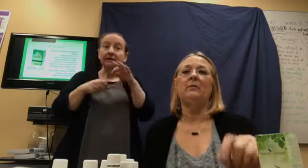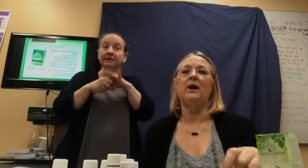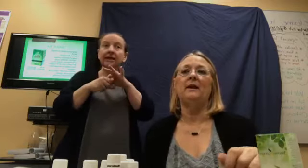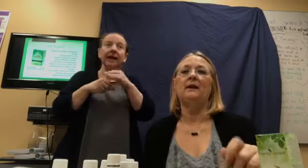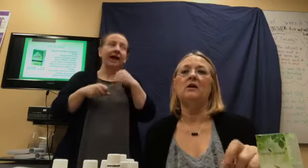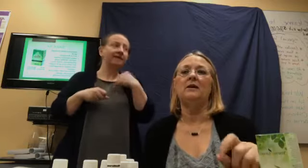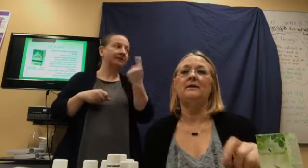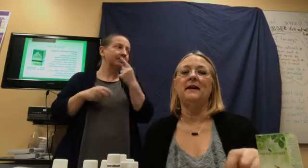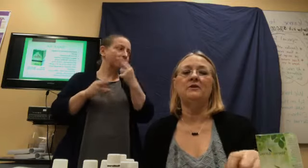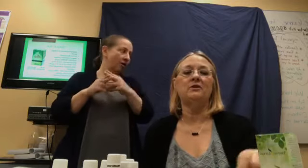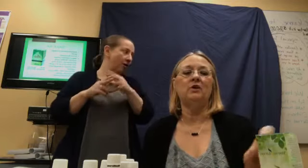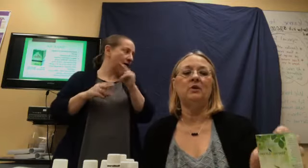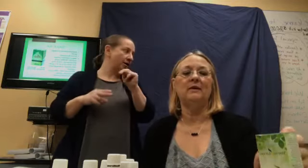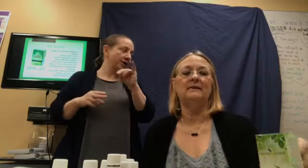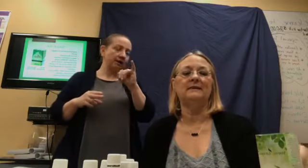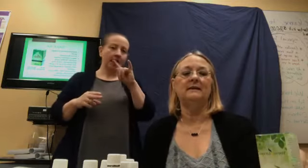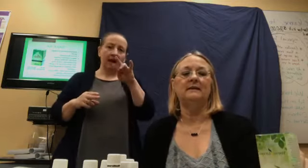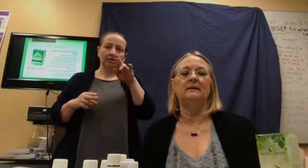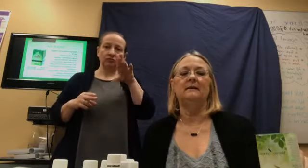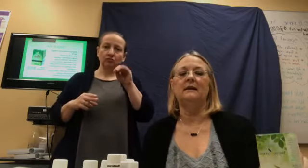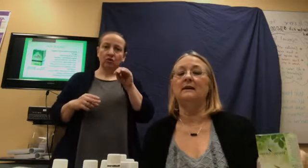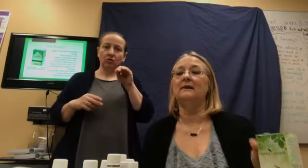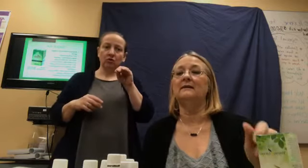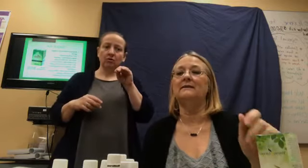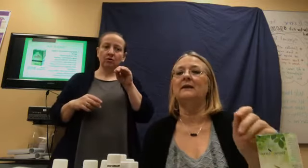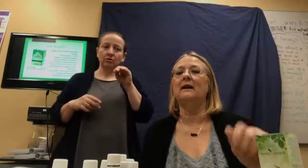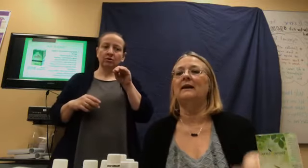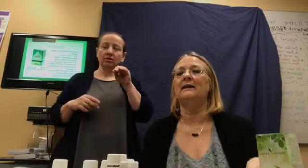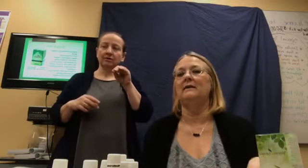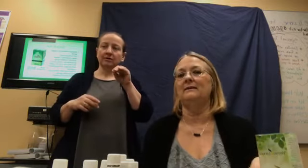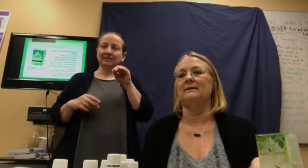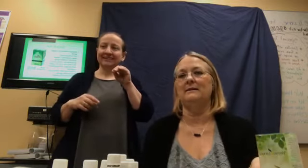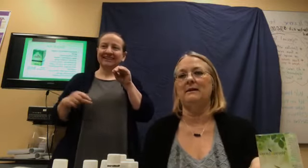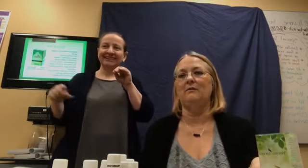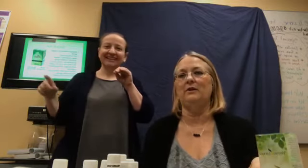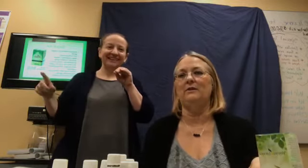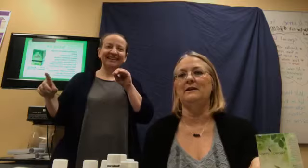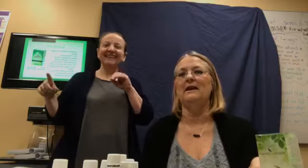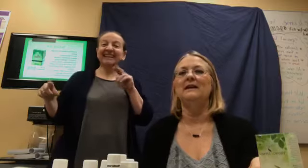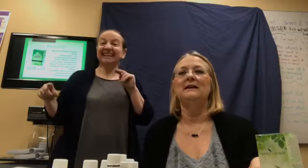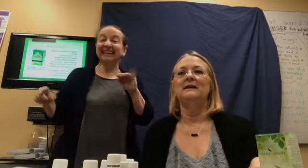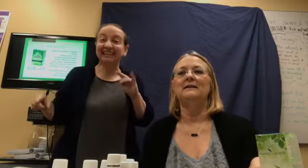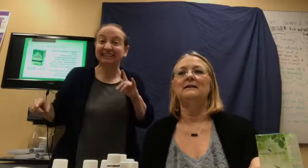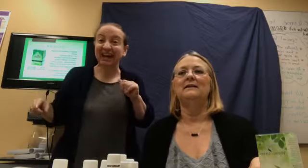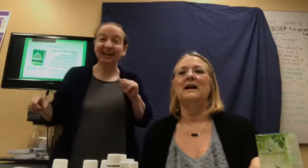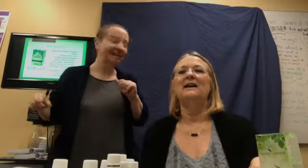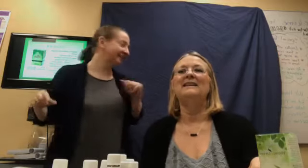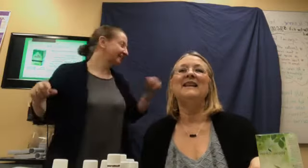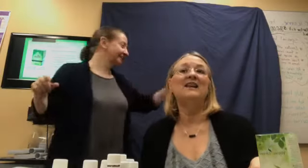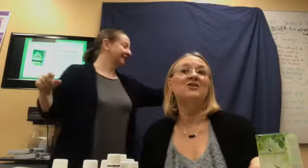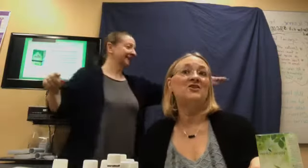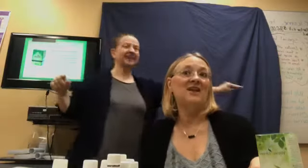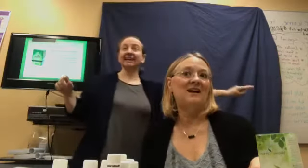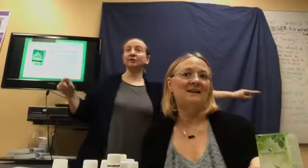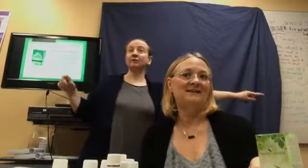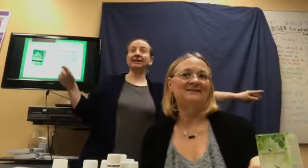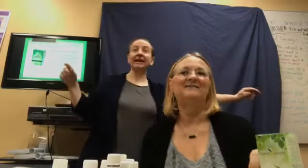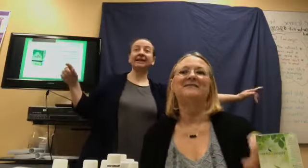product called Nitro. It's a Ningsha, I cannot say that word. Ningsha. Ningsha. Ningsha.